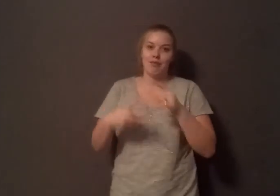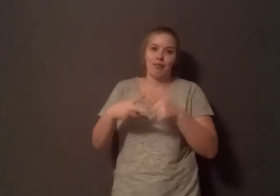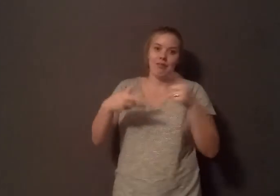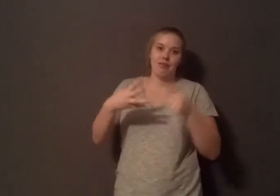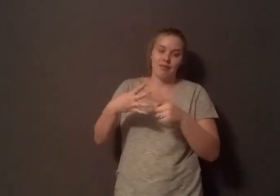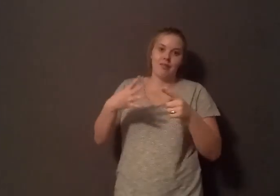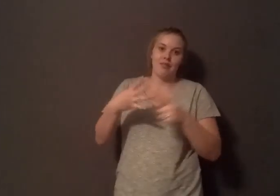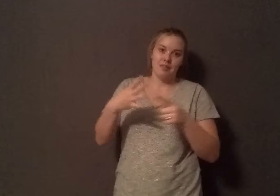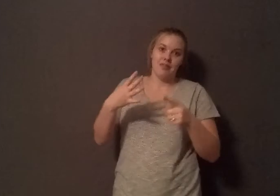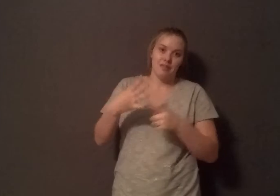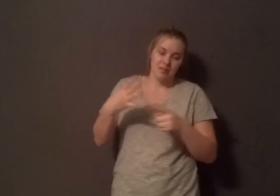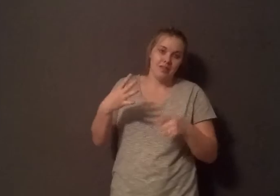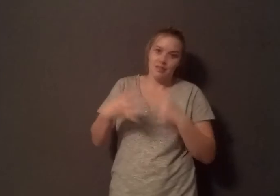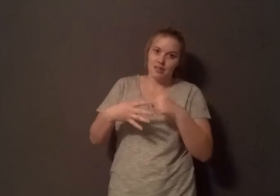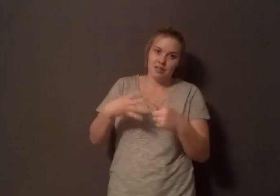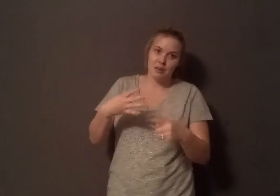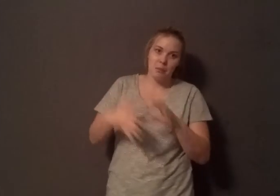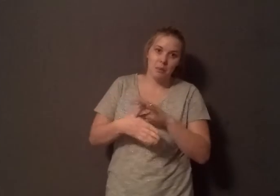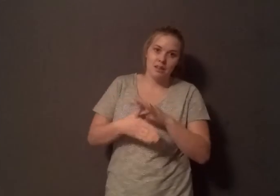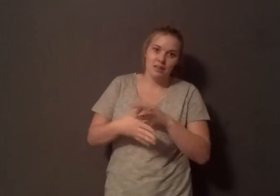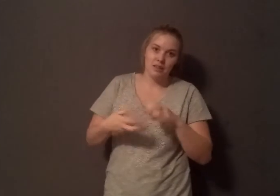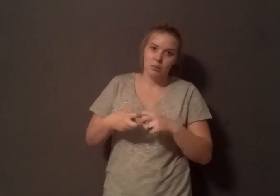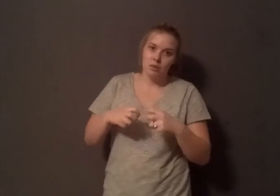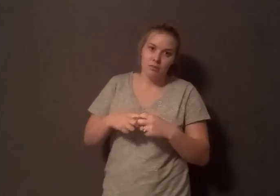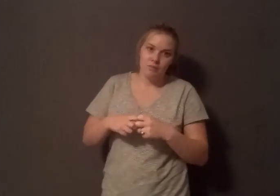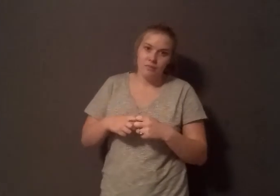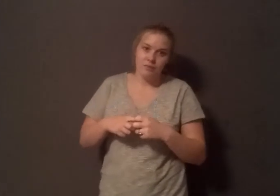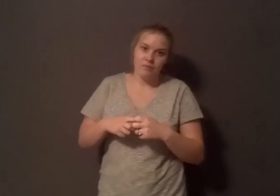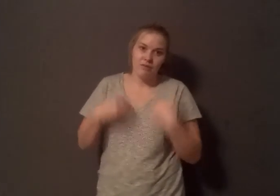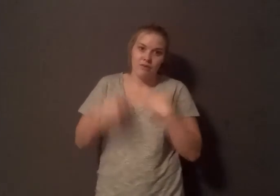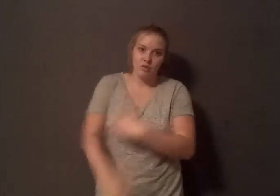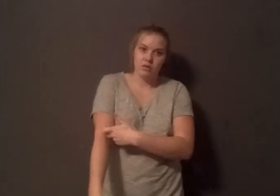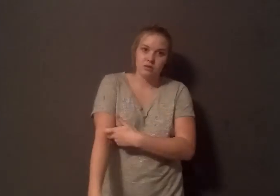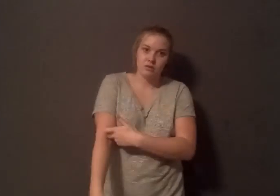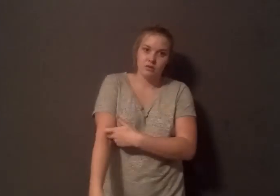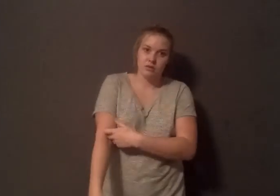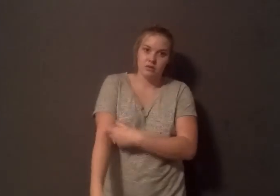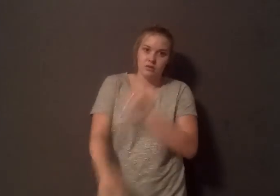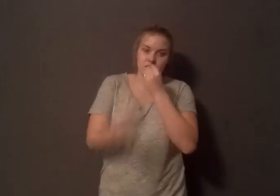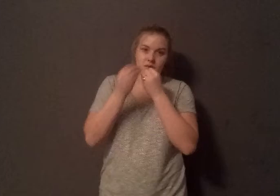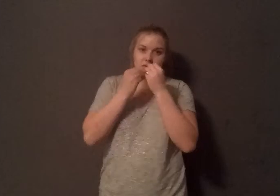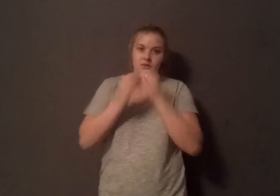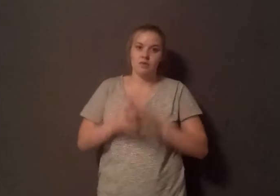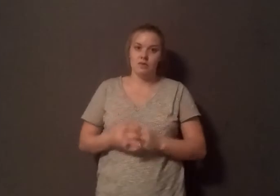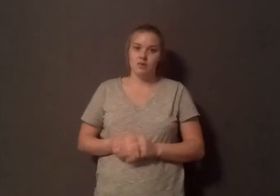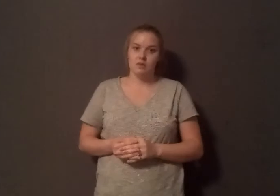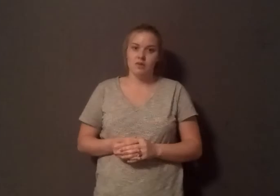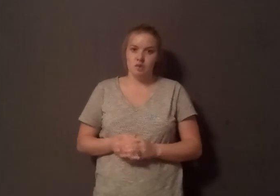there's been hormones found in meat. So right there you're talking about four different drugs that could be in the same piece of meat. The pharmaceutical company is